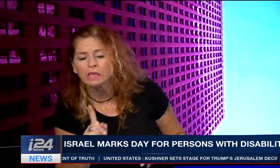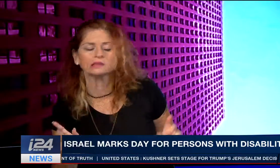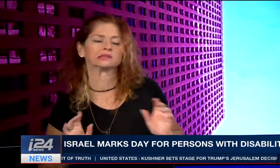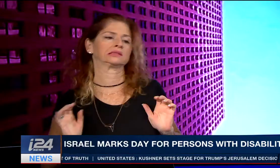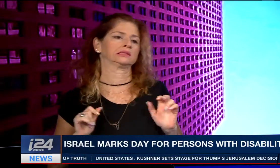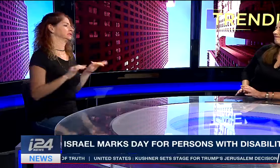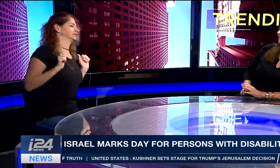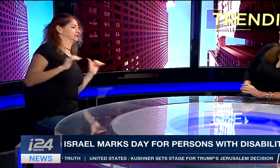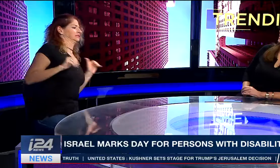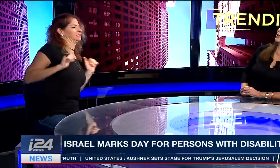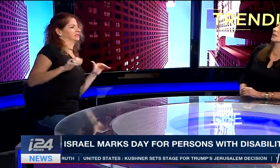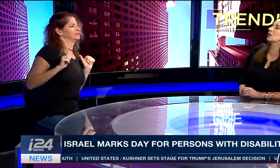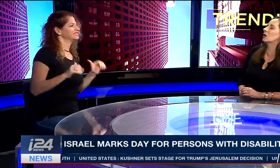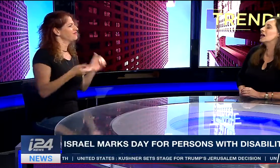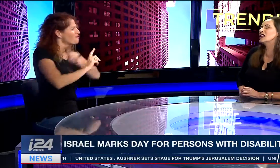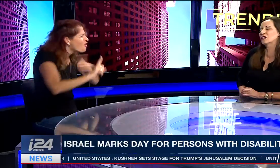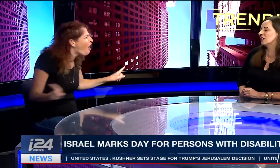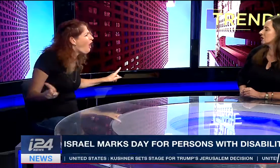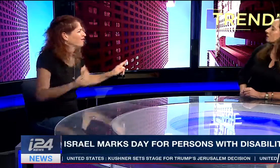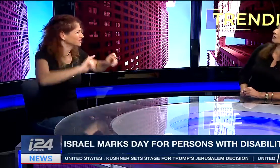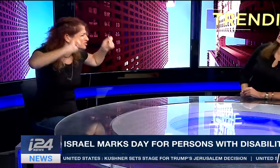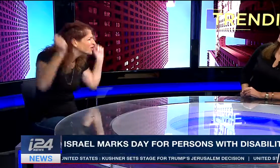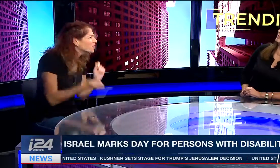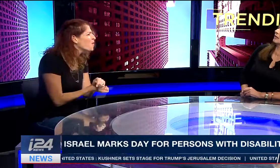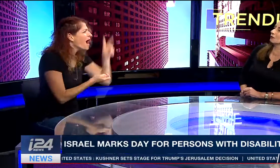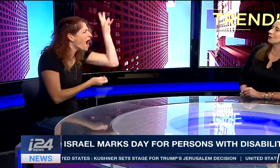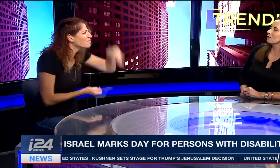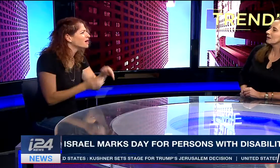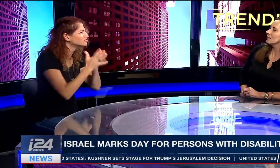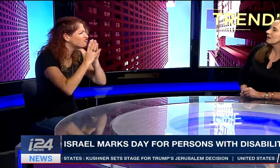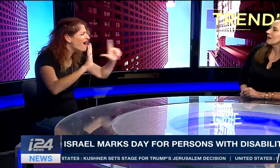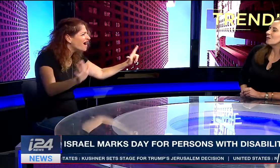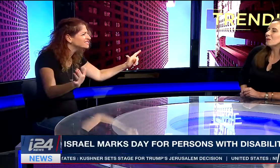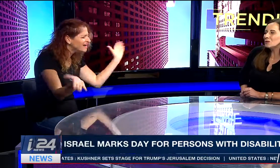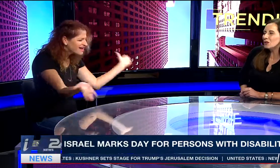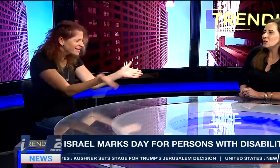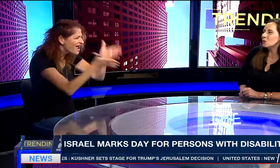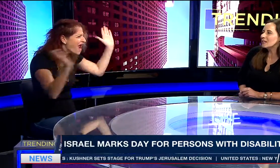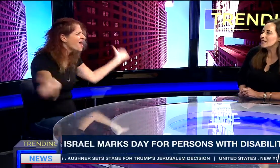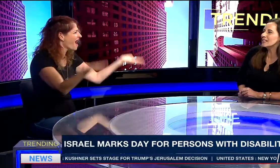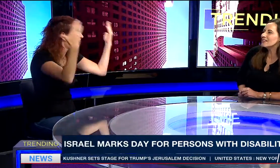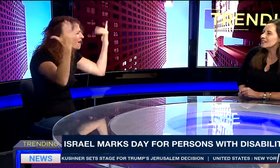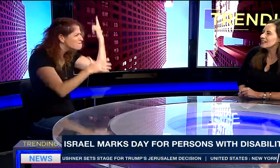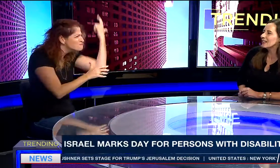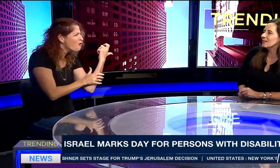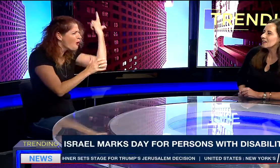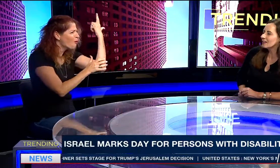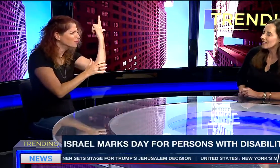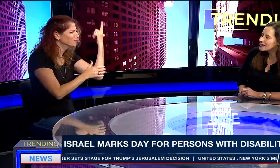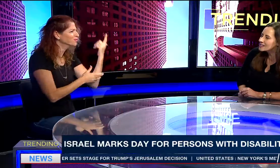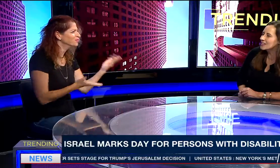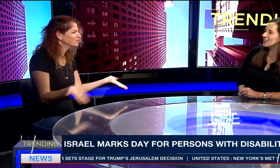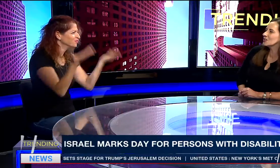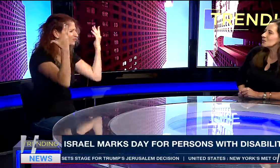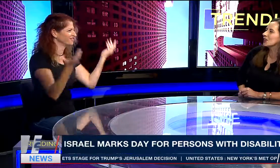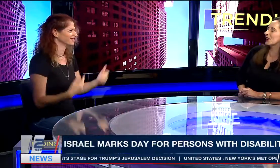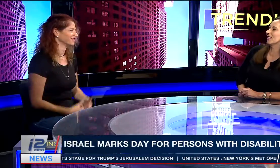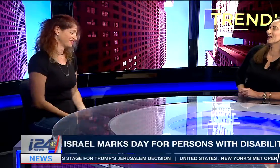you're deaf. So we cannot, oh, you cannot do it because you're deaf. Well, but we're in 2017. Let's start and do the things.